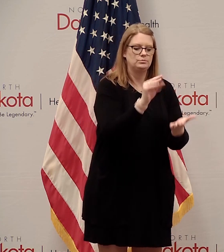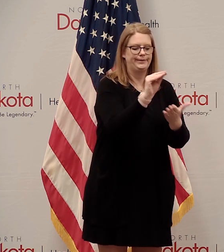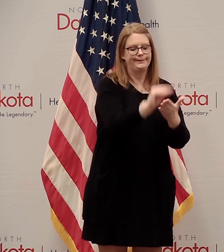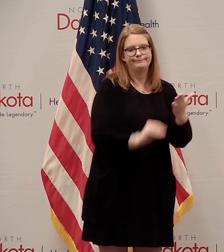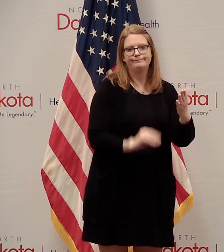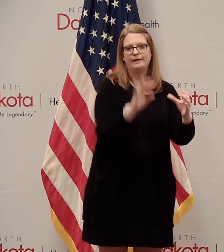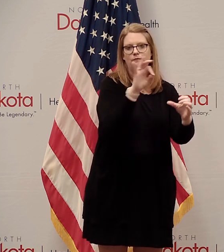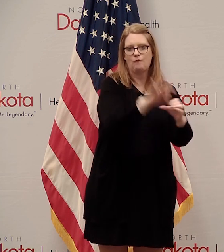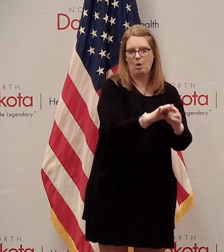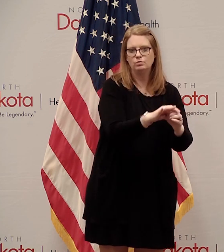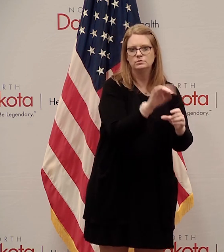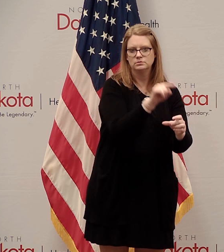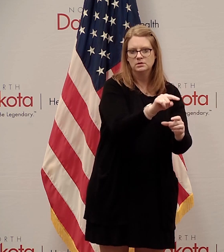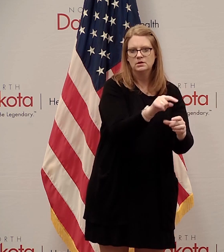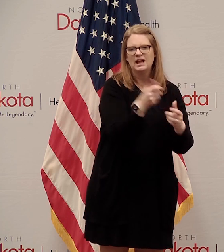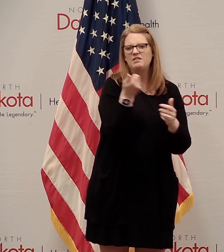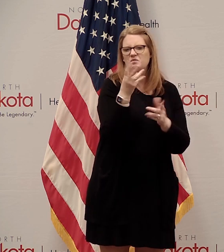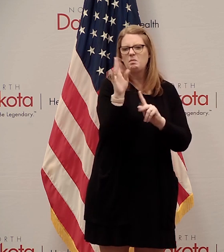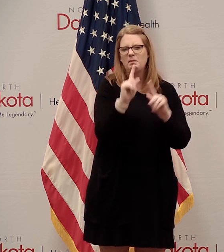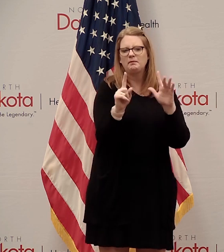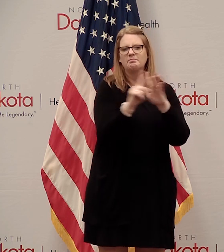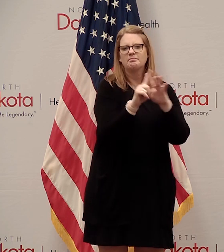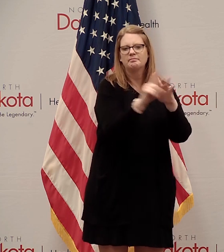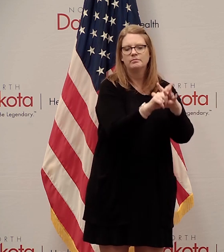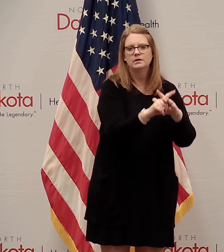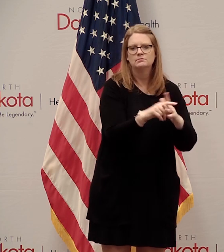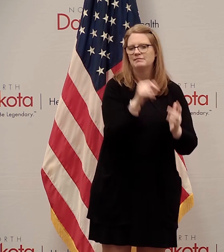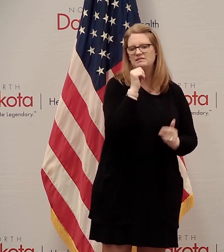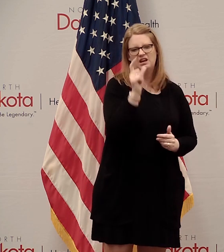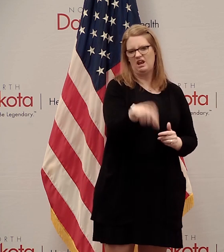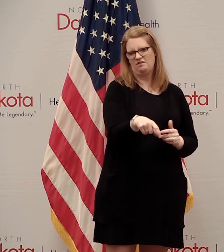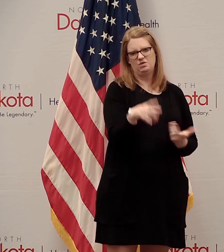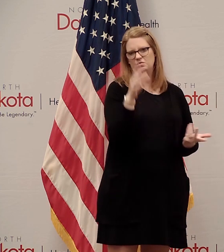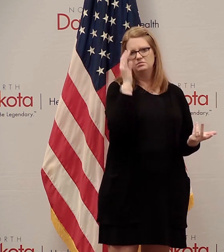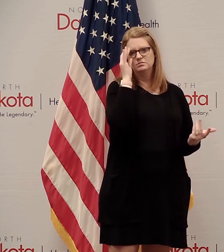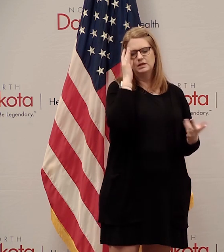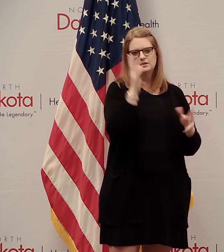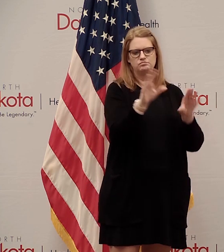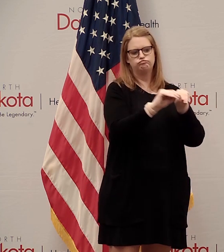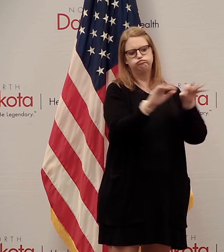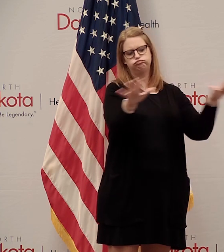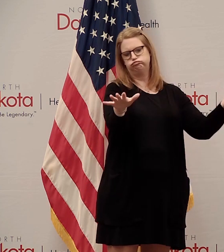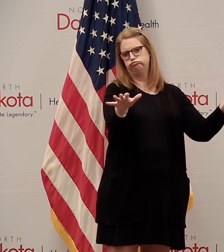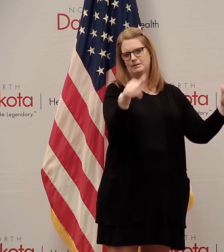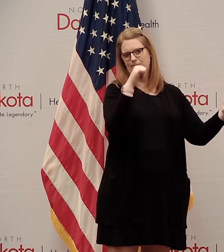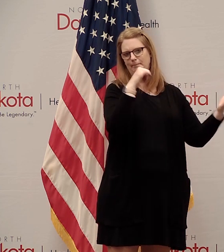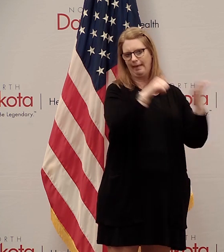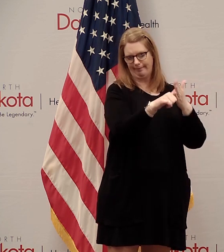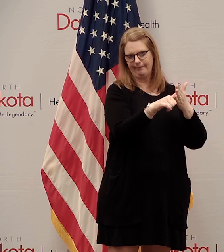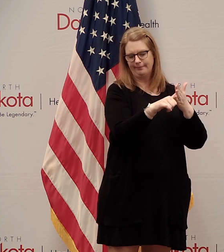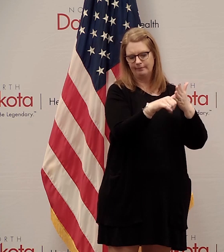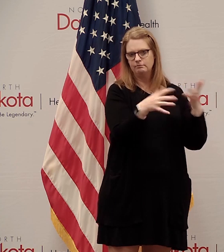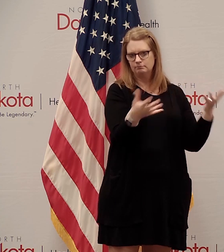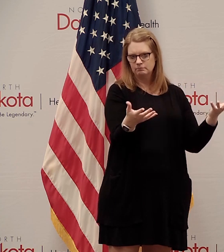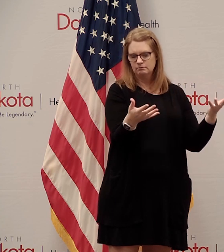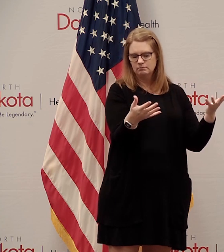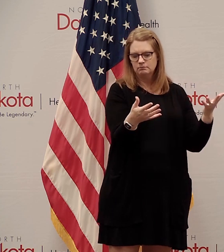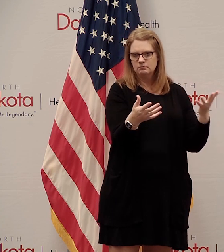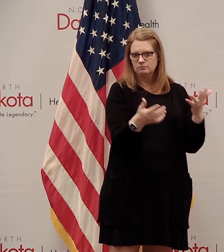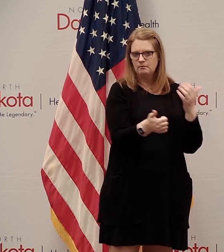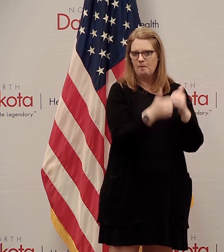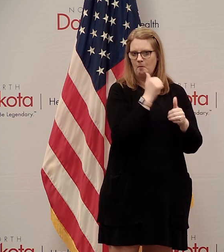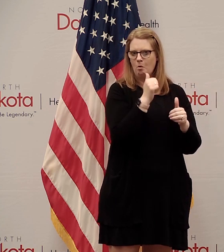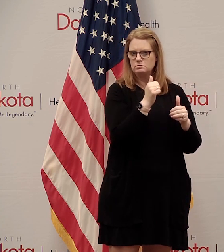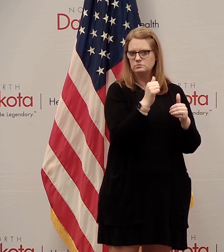vote. But everybody didn't have to apply for an absentee ballot. Everybody was voting by mail. And so the vast